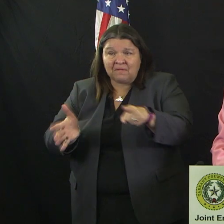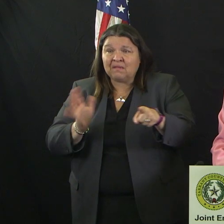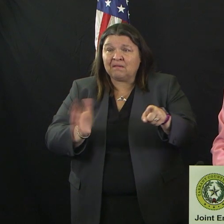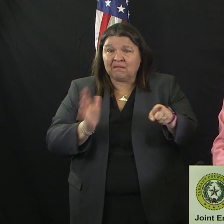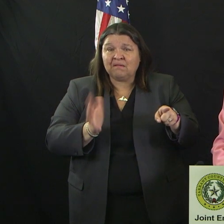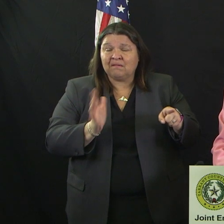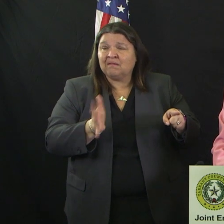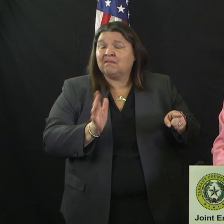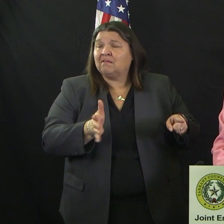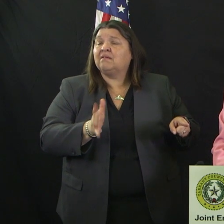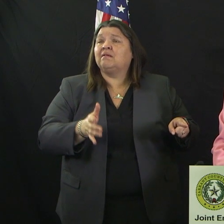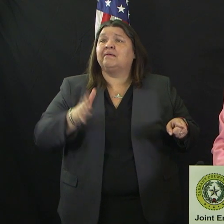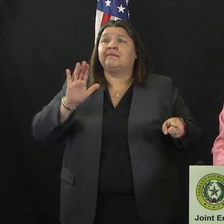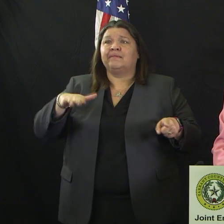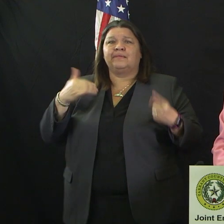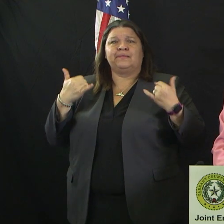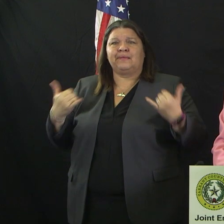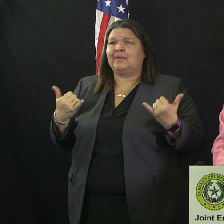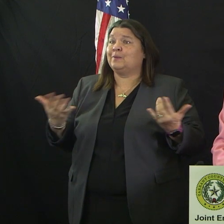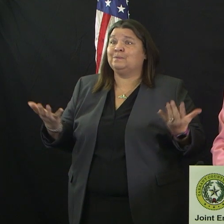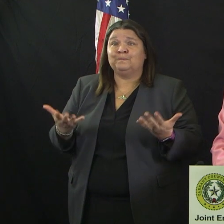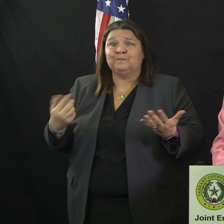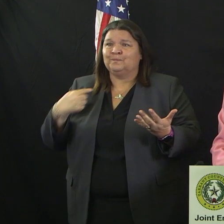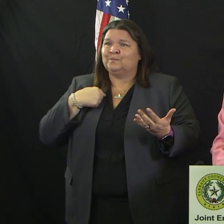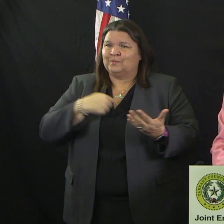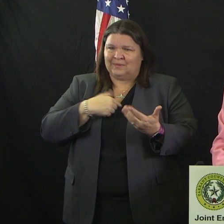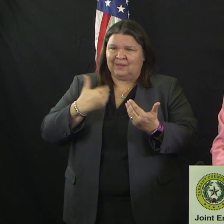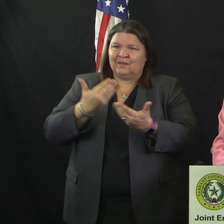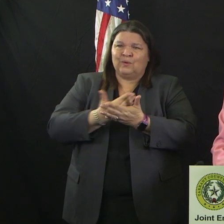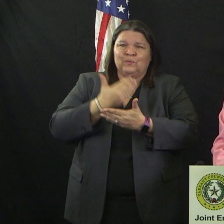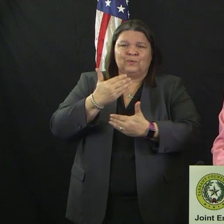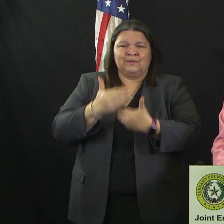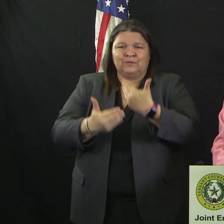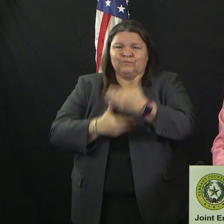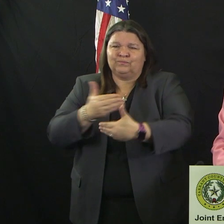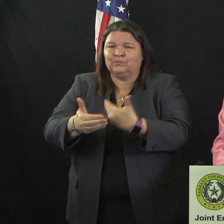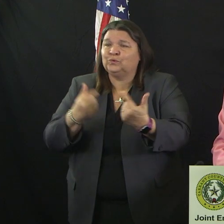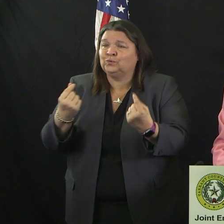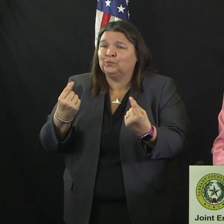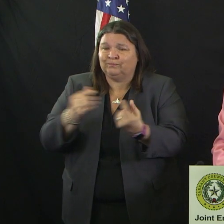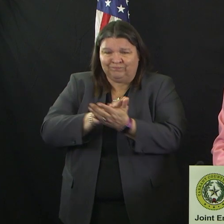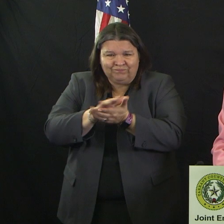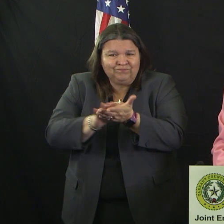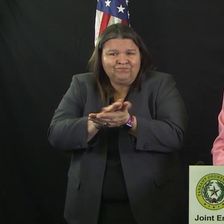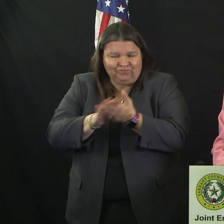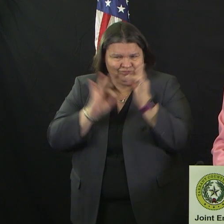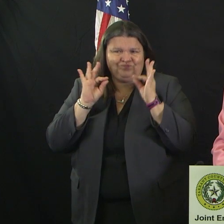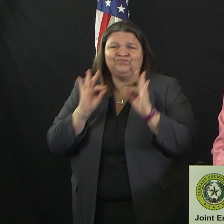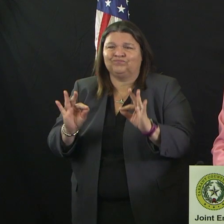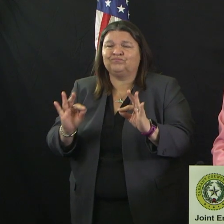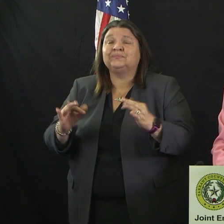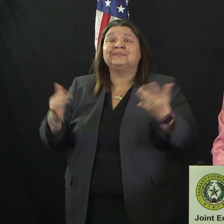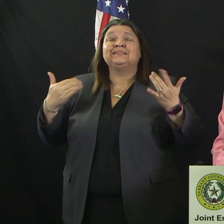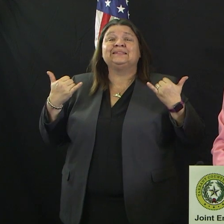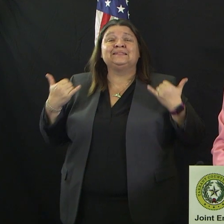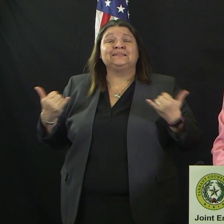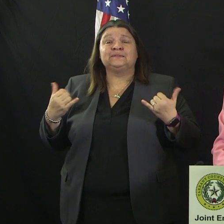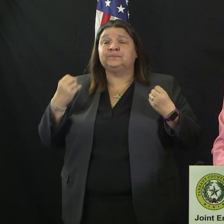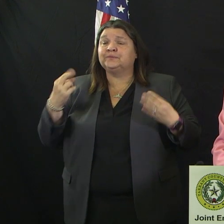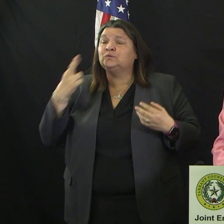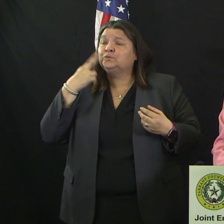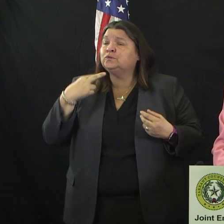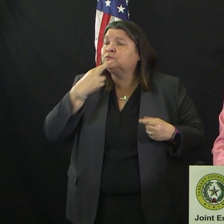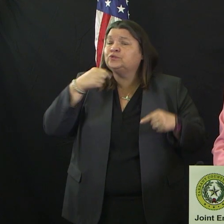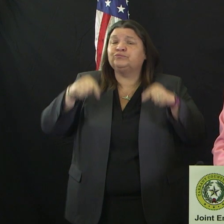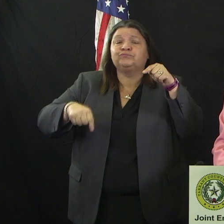implementation of cleaning and sanitation products and practices, and many restaurants and bars have already